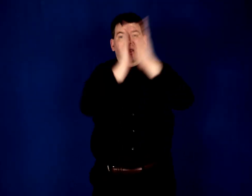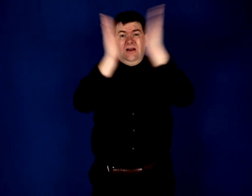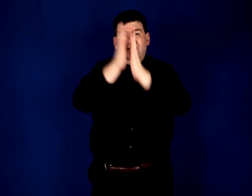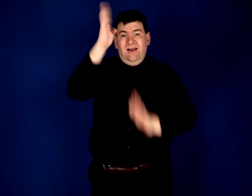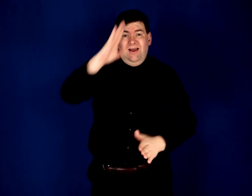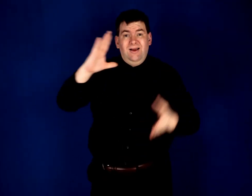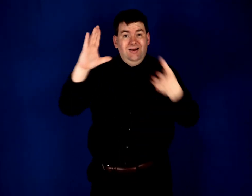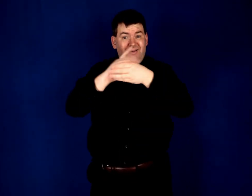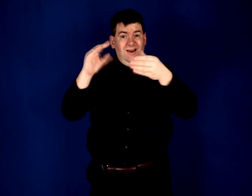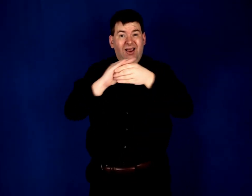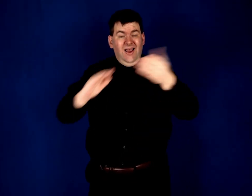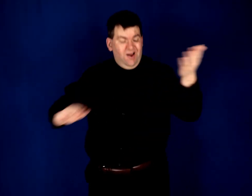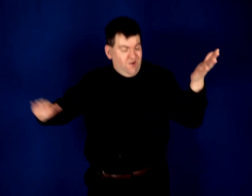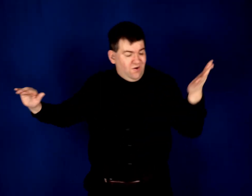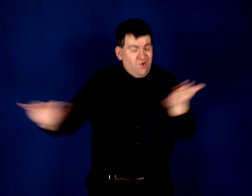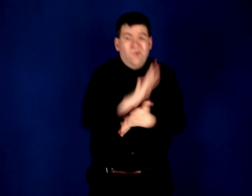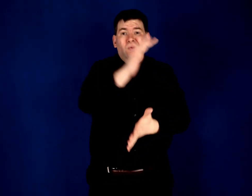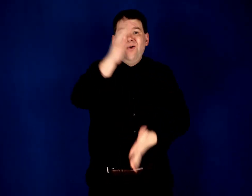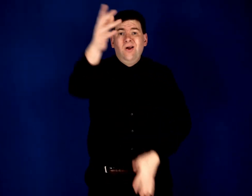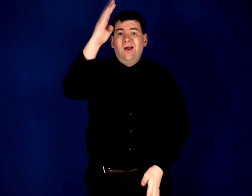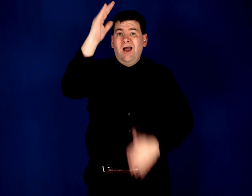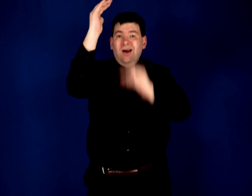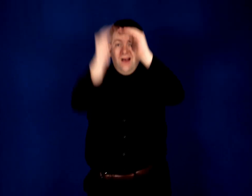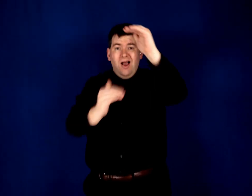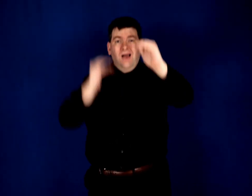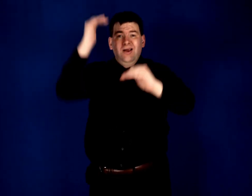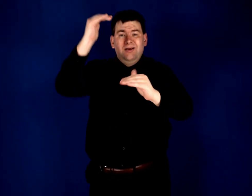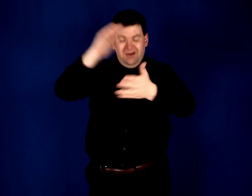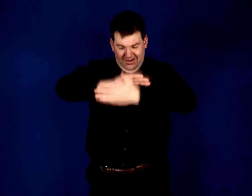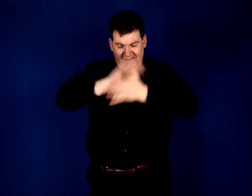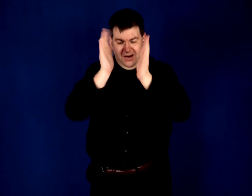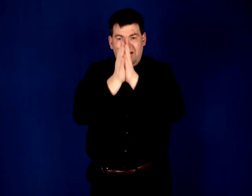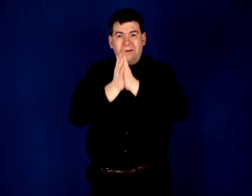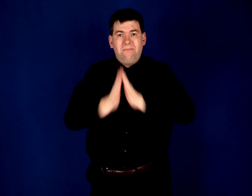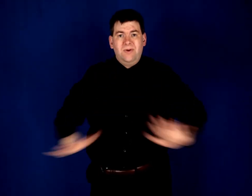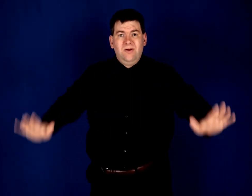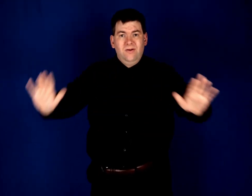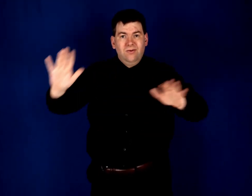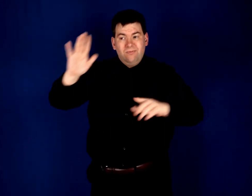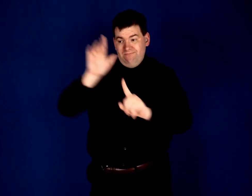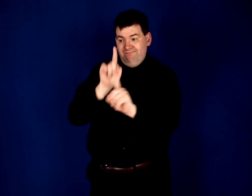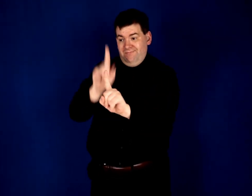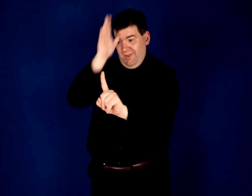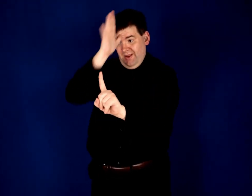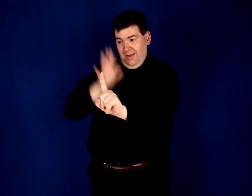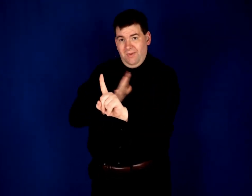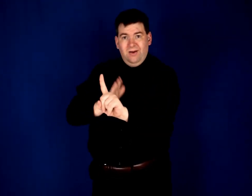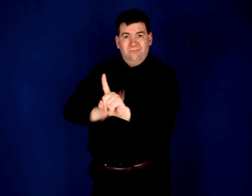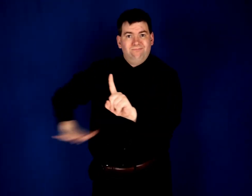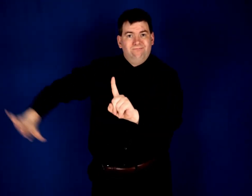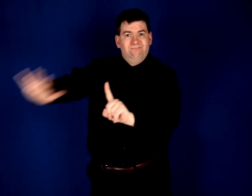God, and saying, Glory to God in the highest, and on earth peace and goodwill toward men.